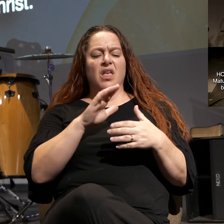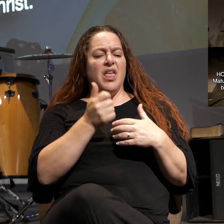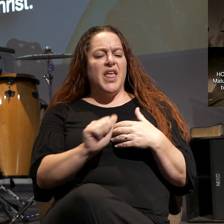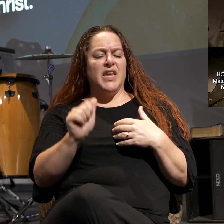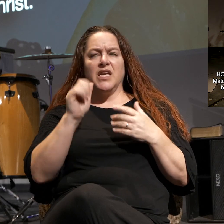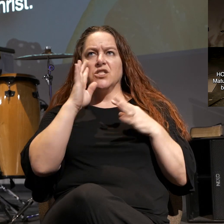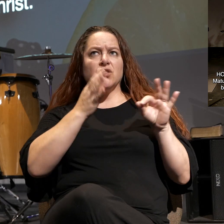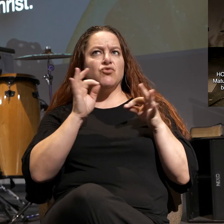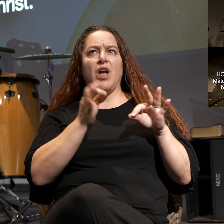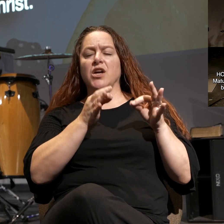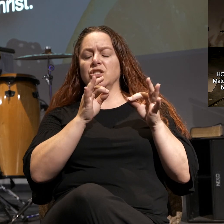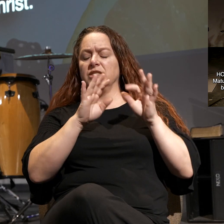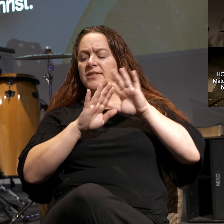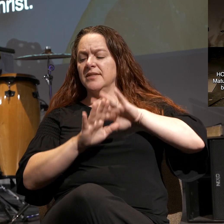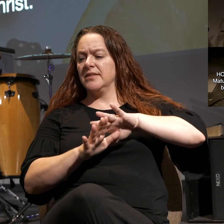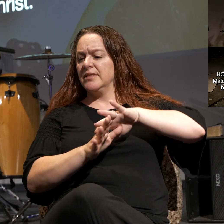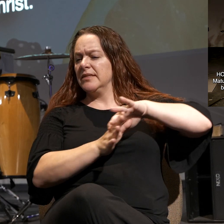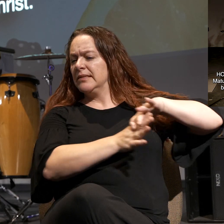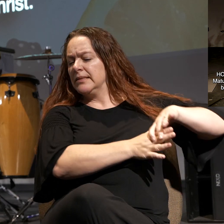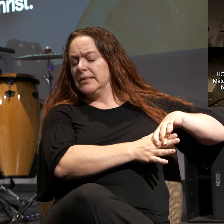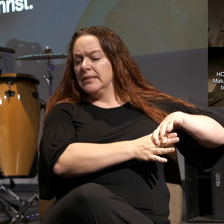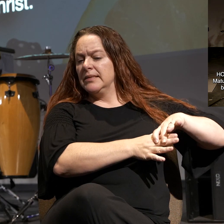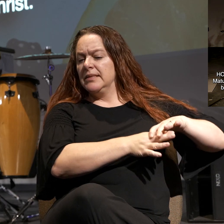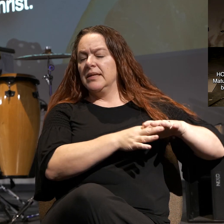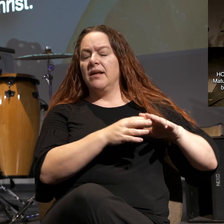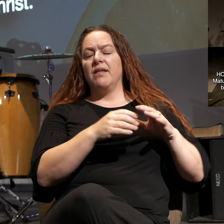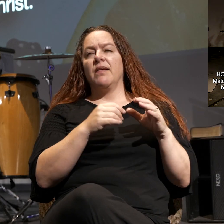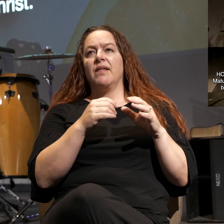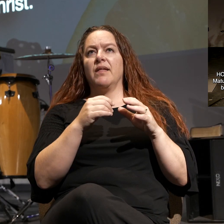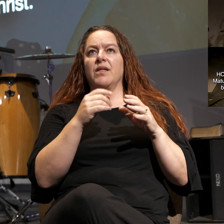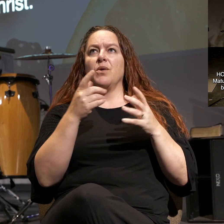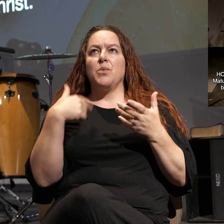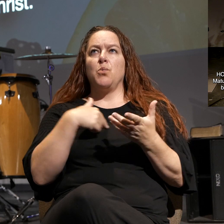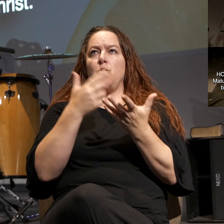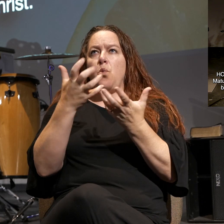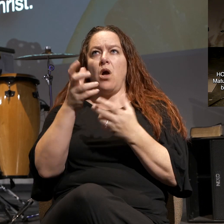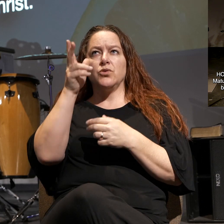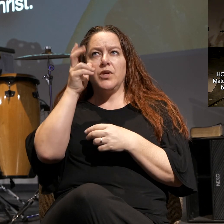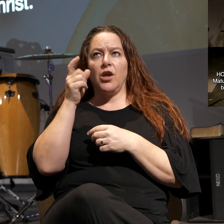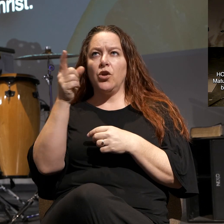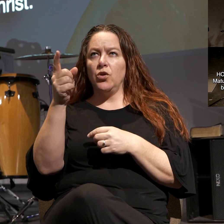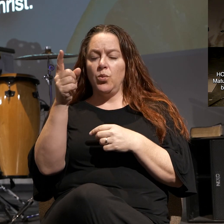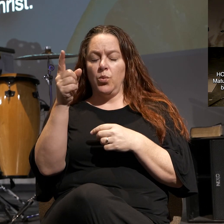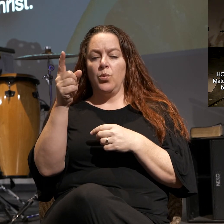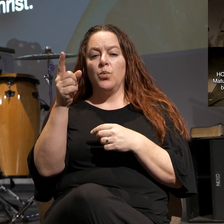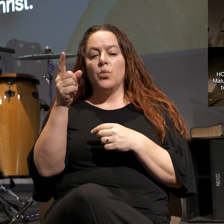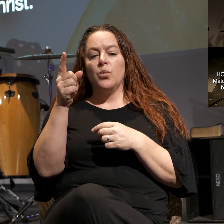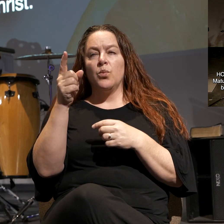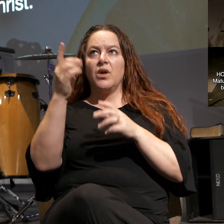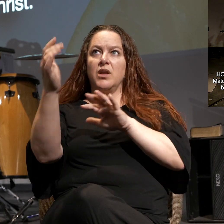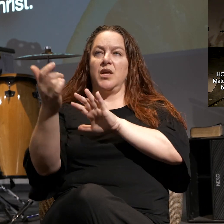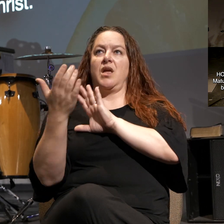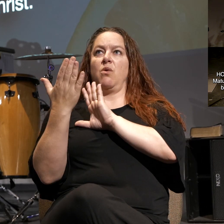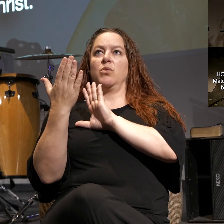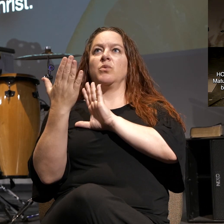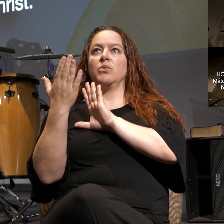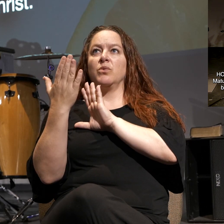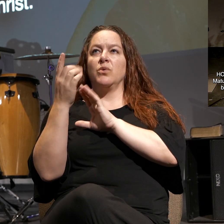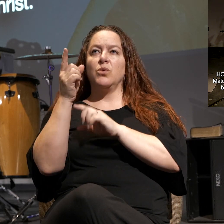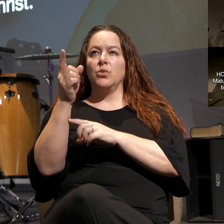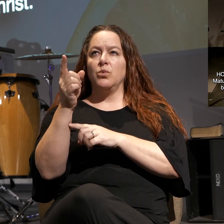distractions, anything that would keep us away from hearing you and encountering you